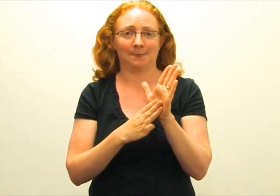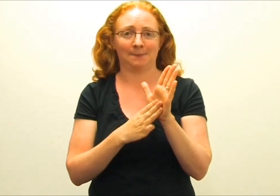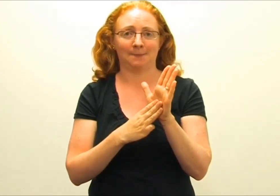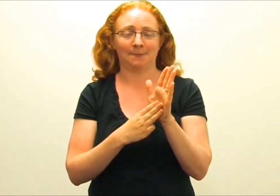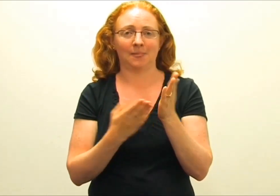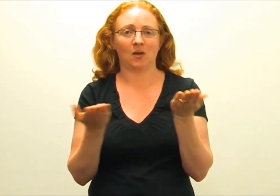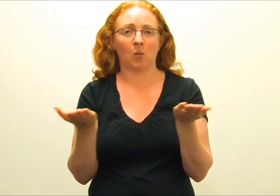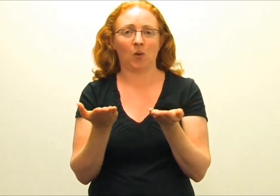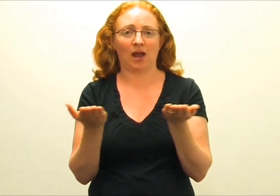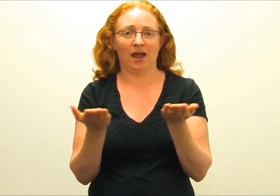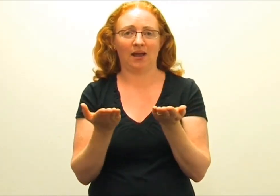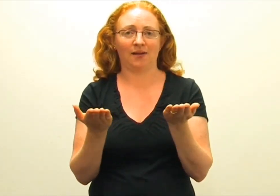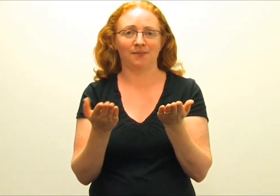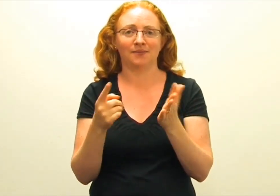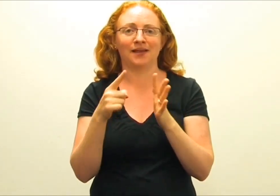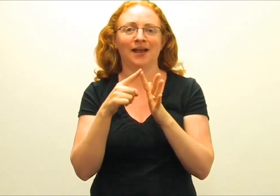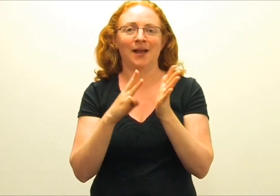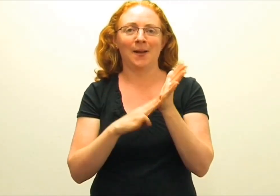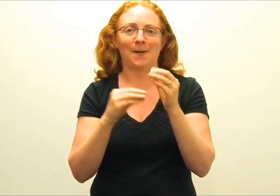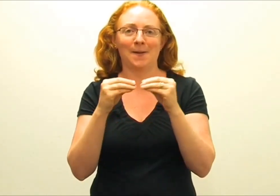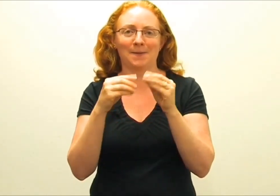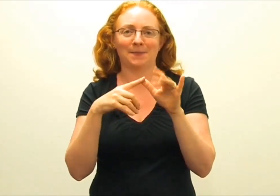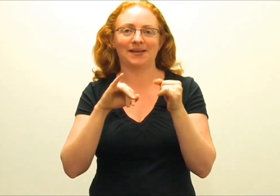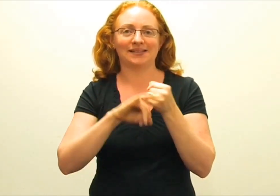at the Embassy Theatre.